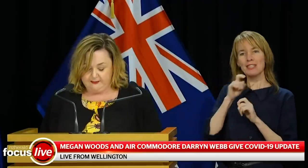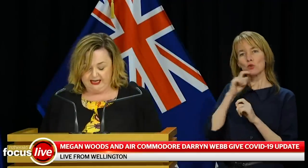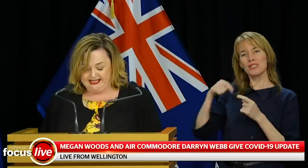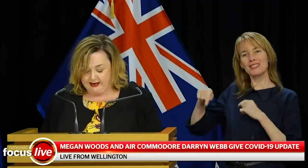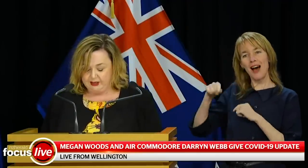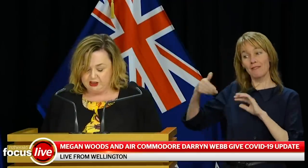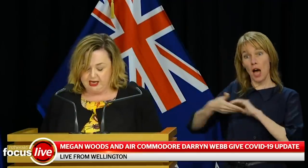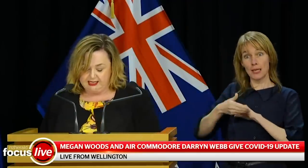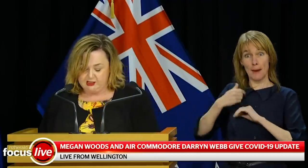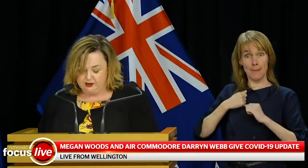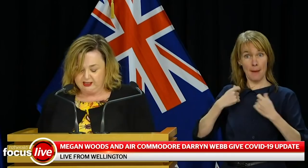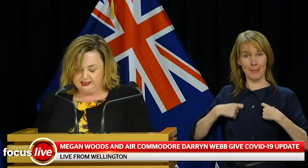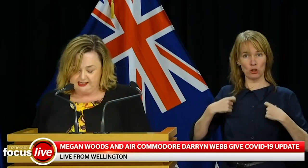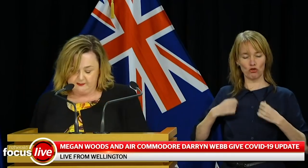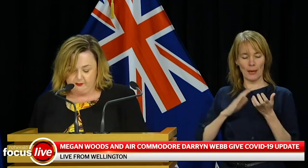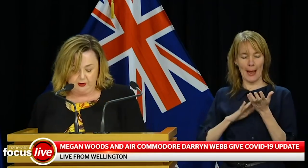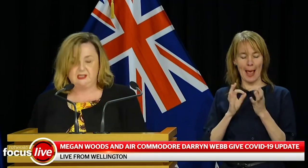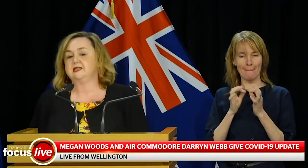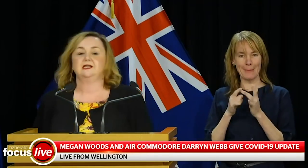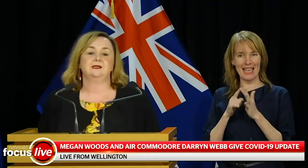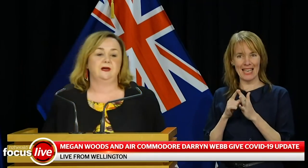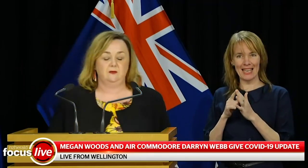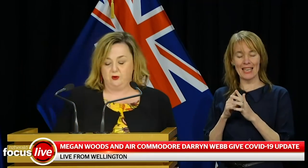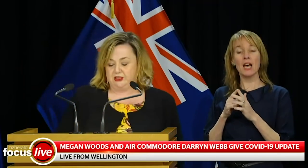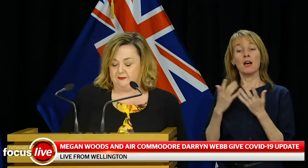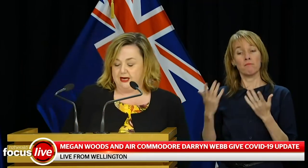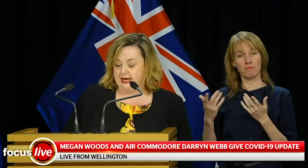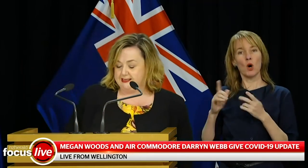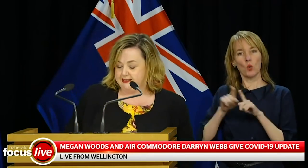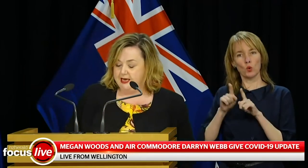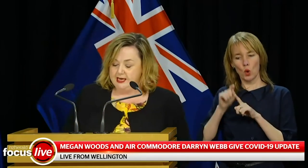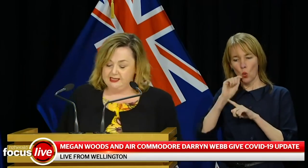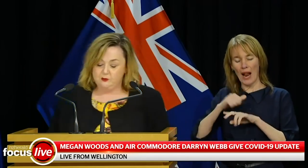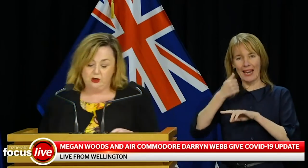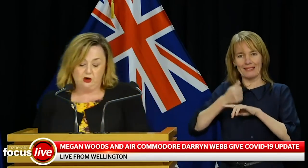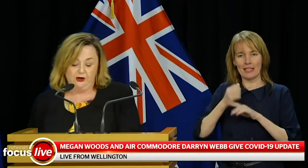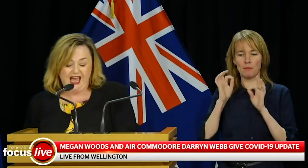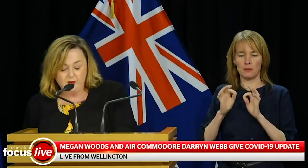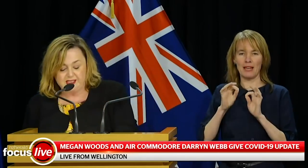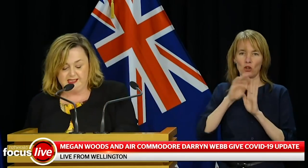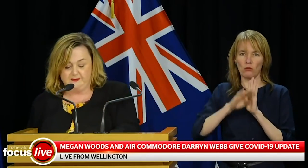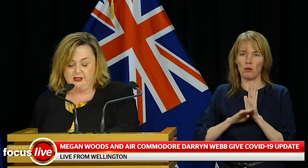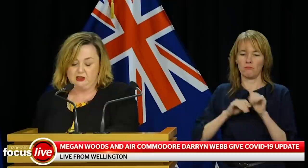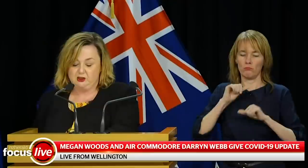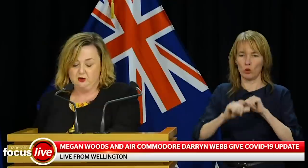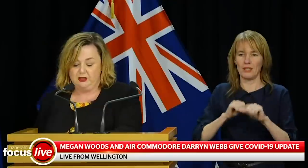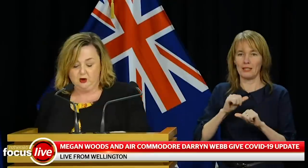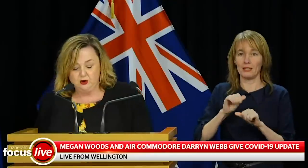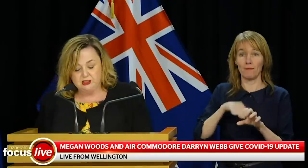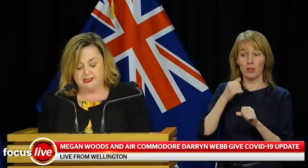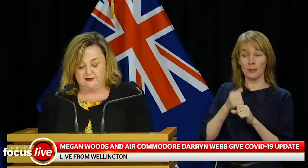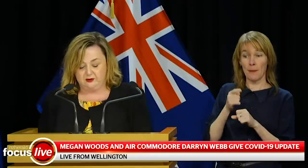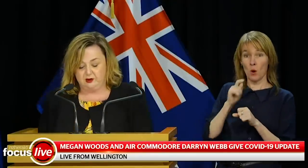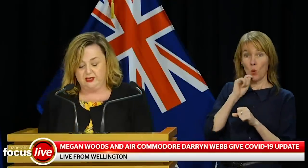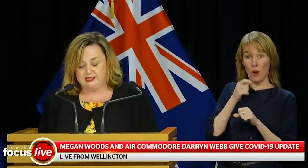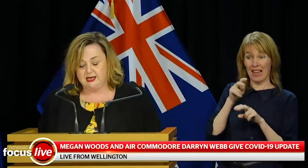MB is being established and a strengthened assessment process is being put in place. This will include a health assessment to determine